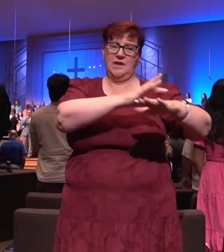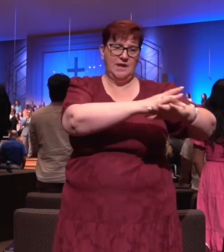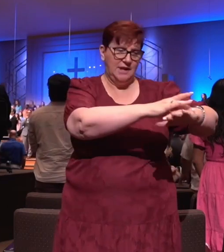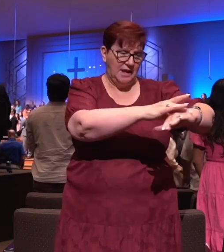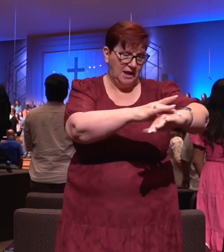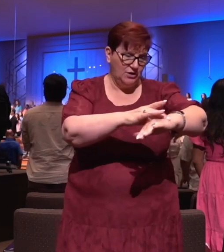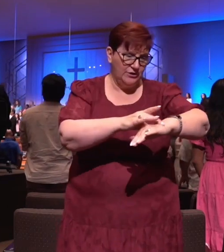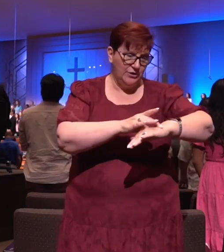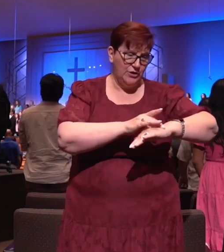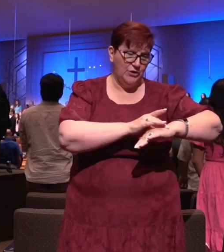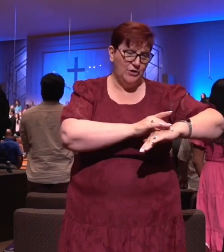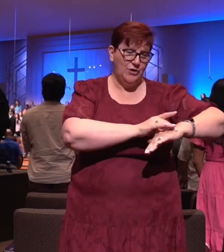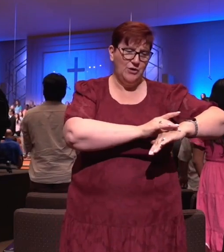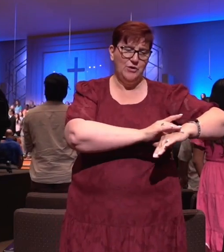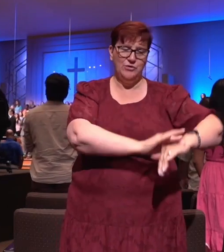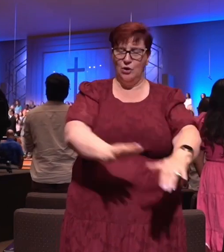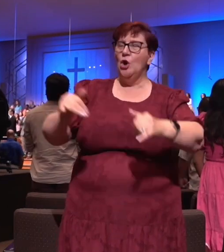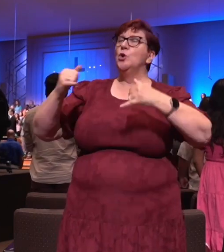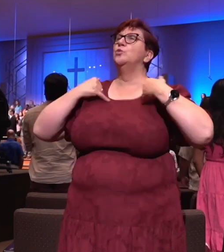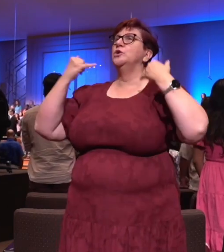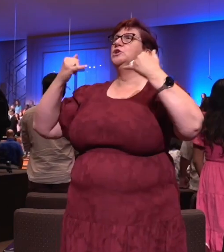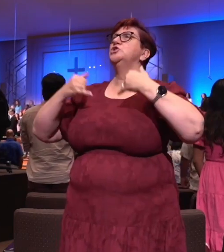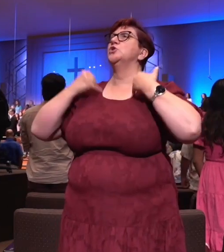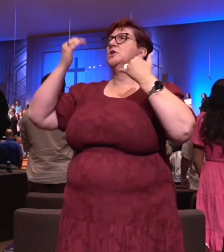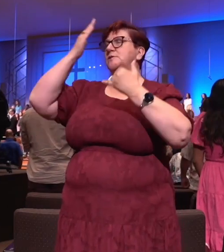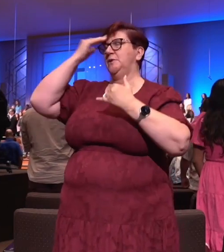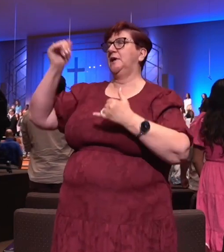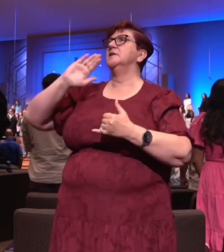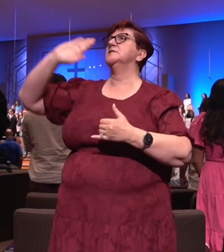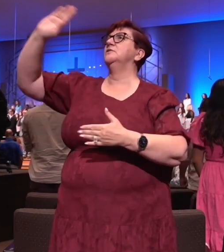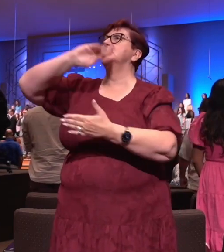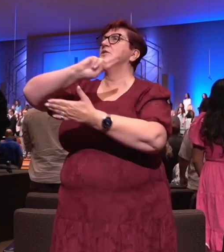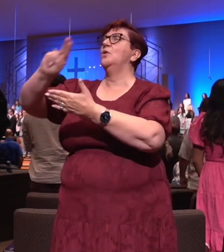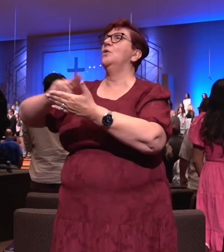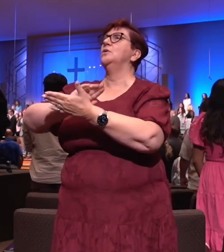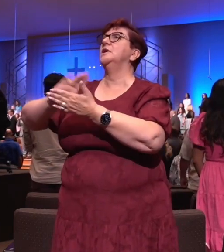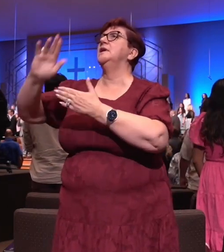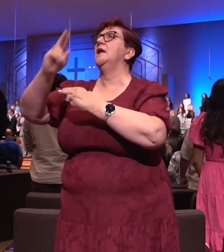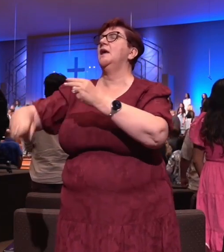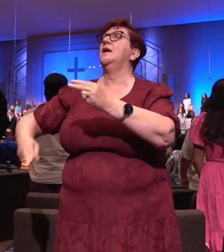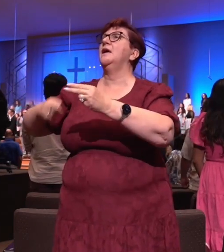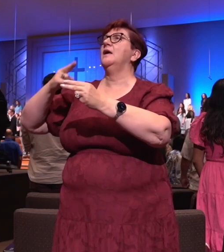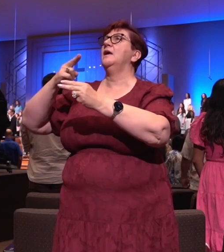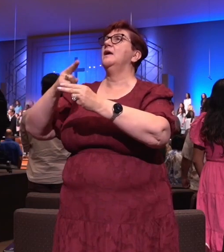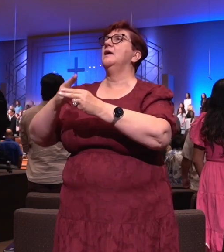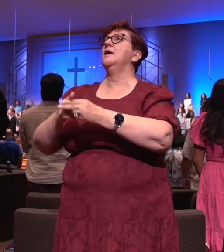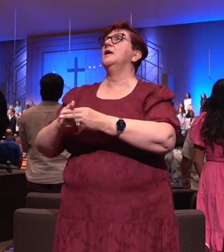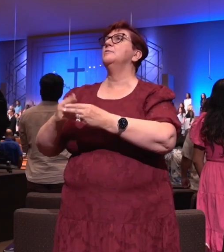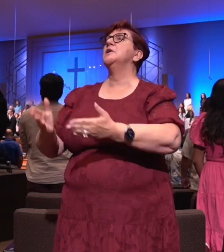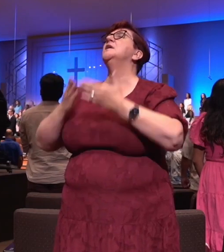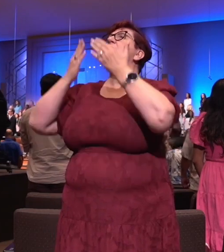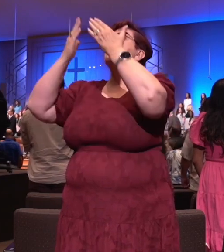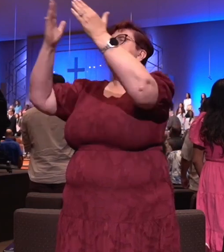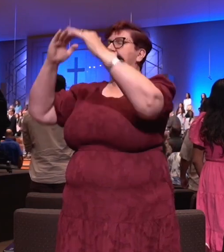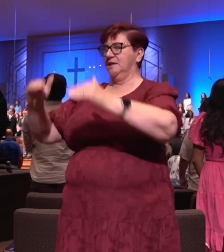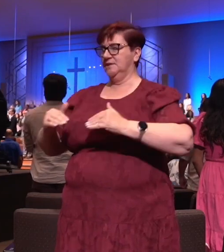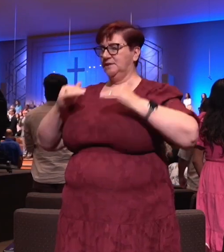and earth, rejoice in His holy name. He is